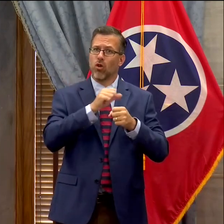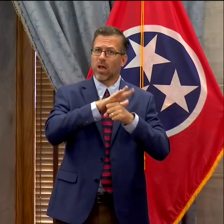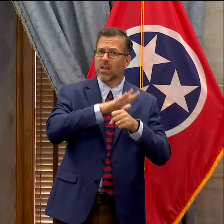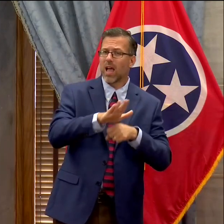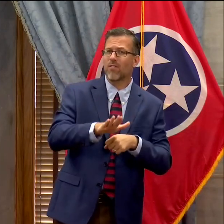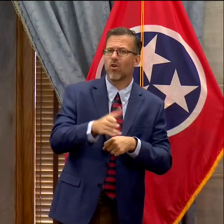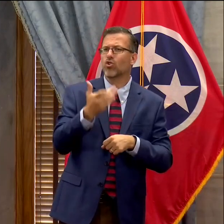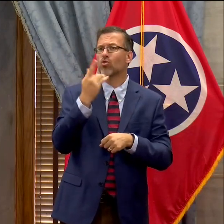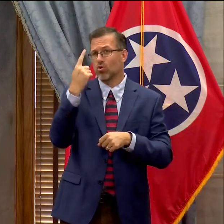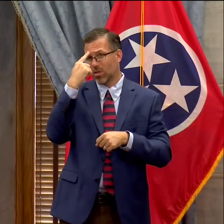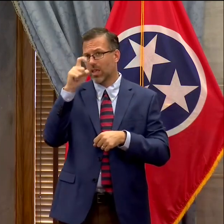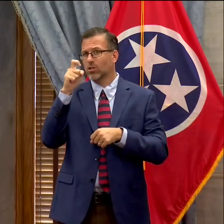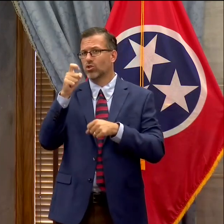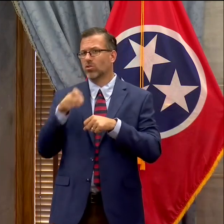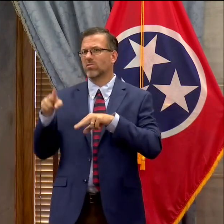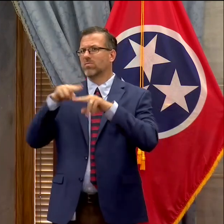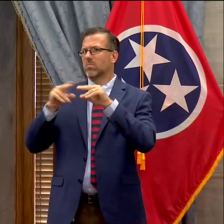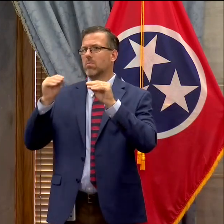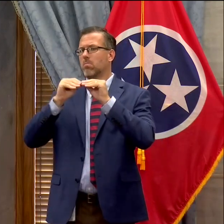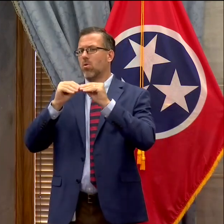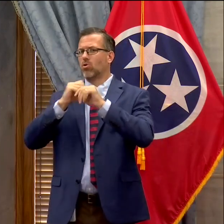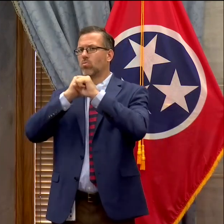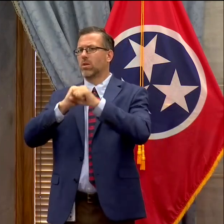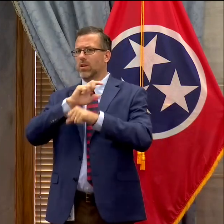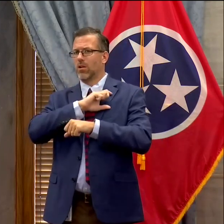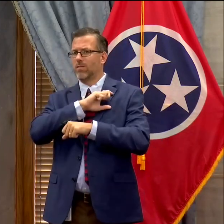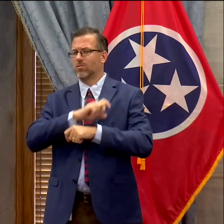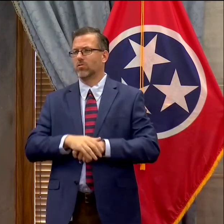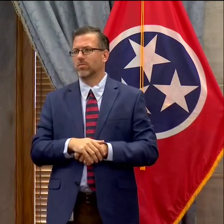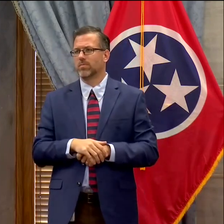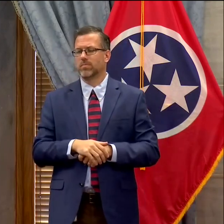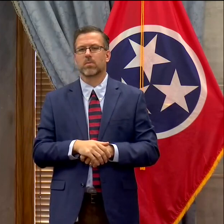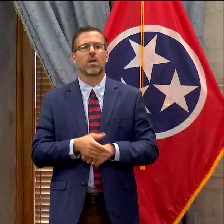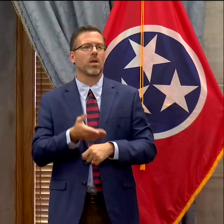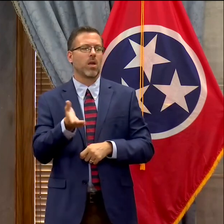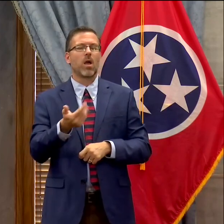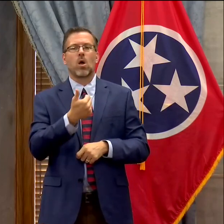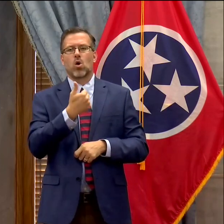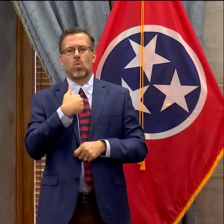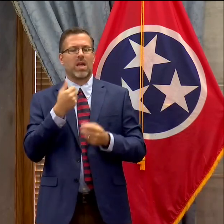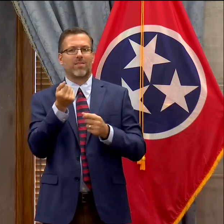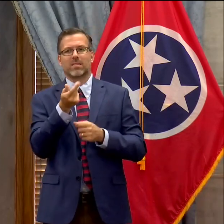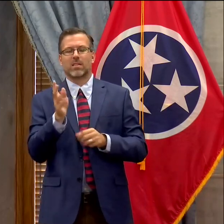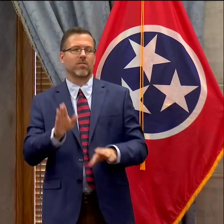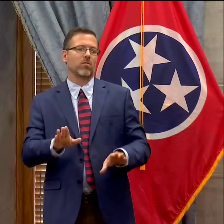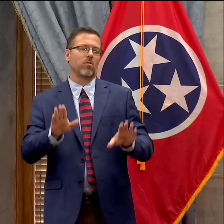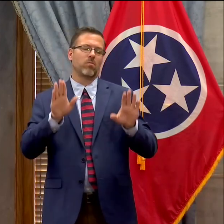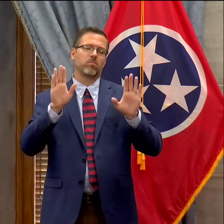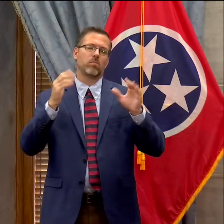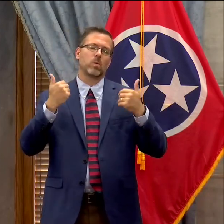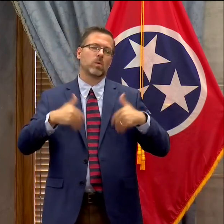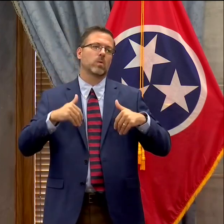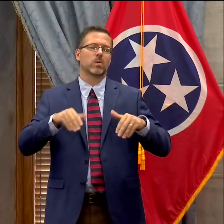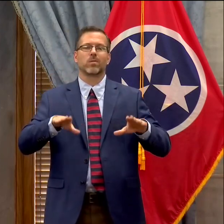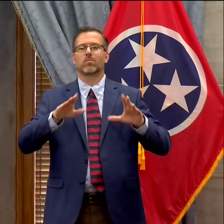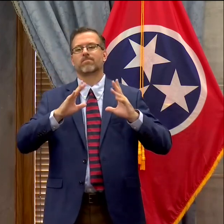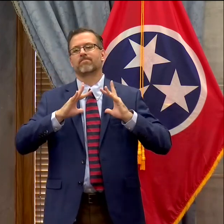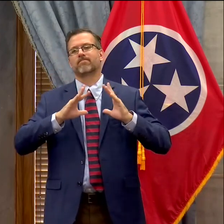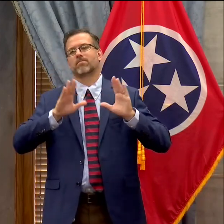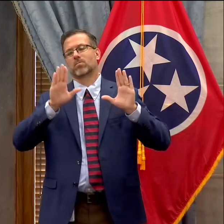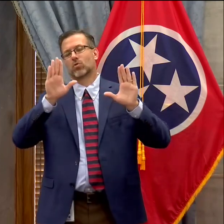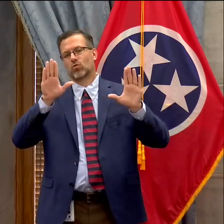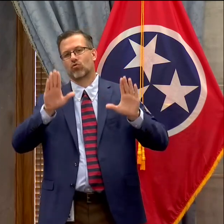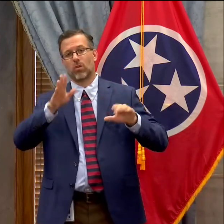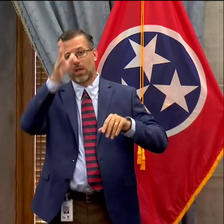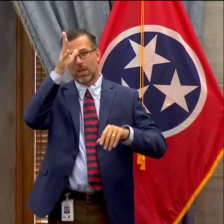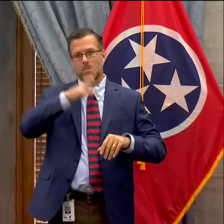men and women who operate in law enforcement across the state. We need